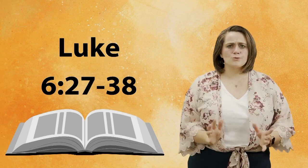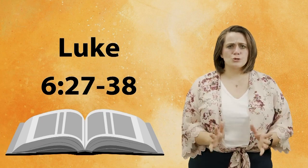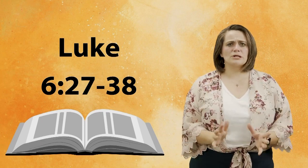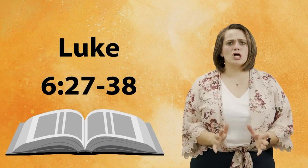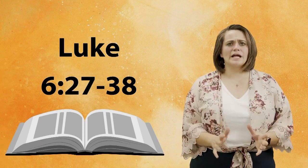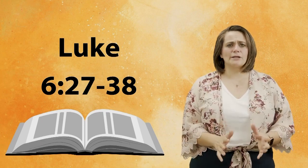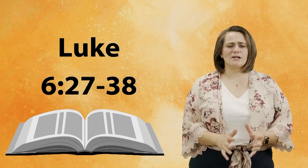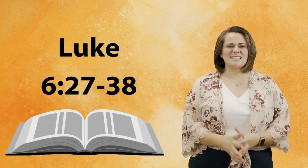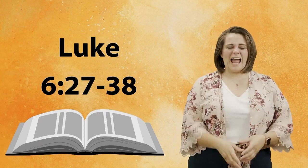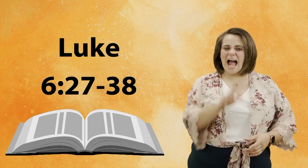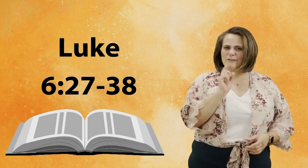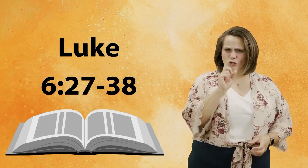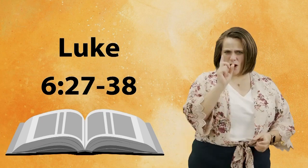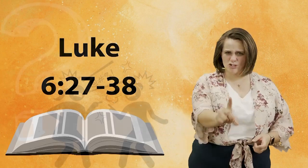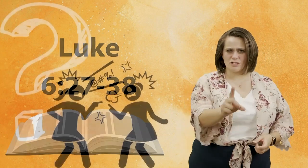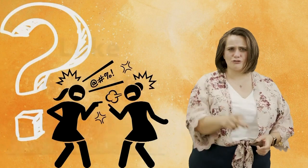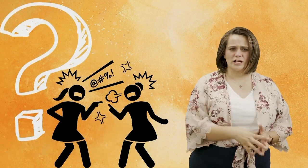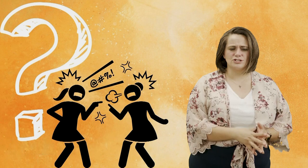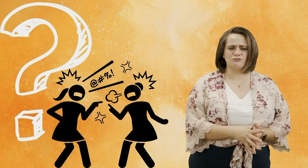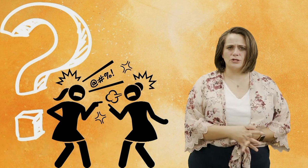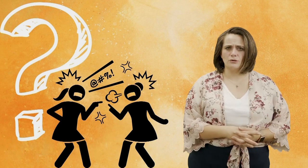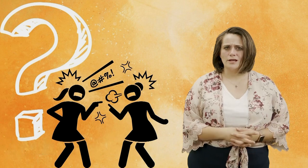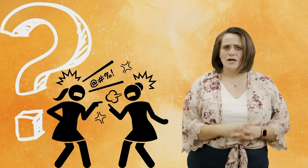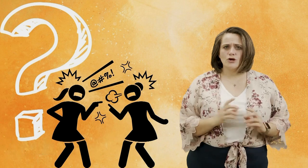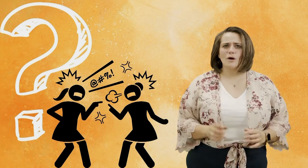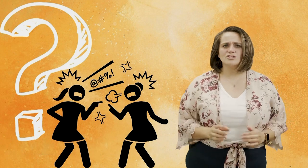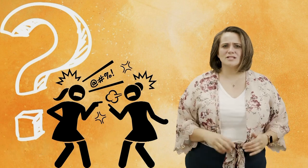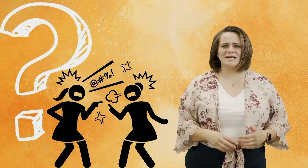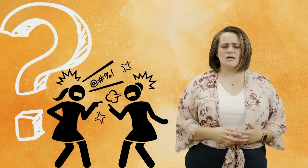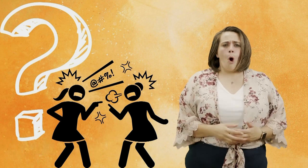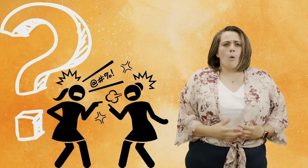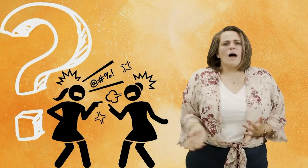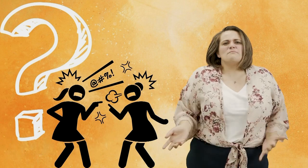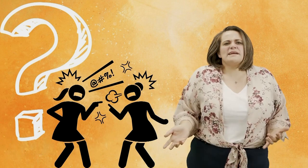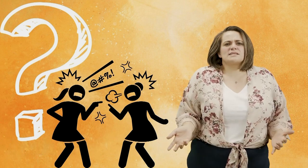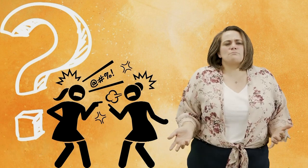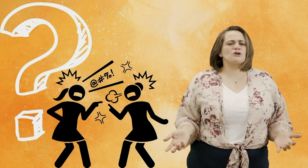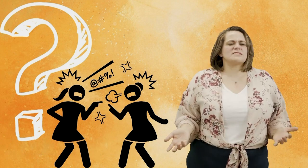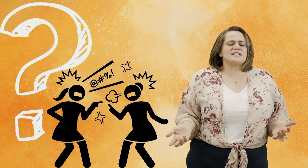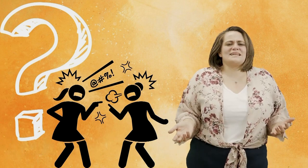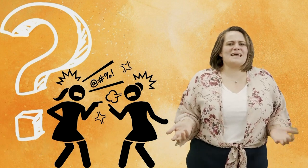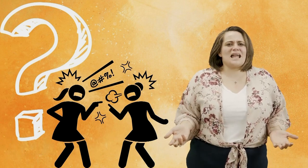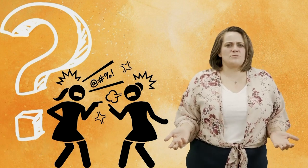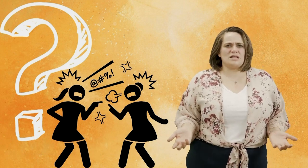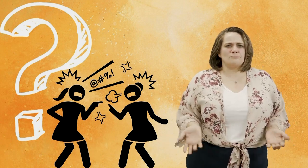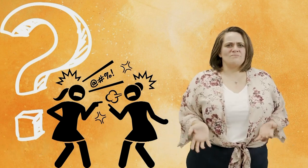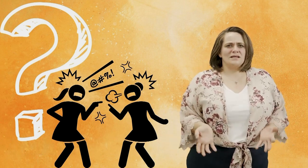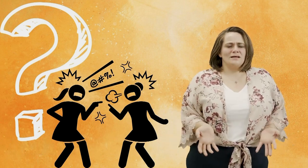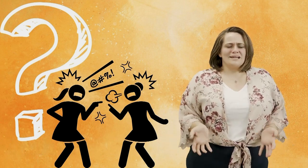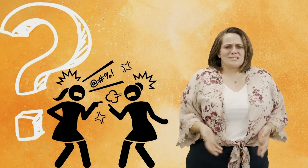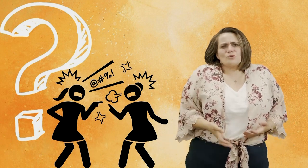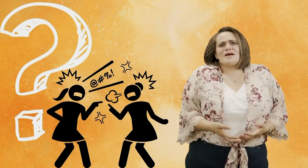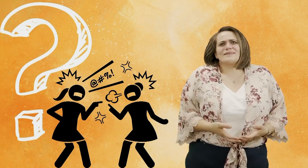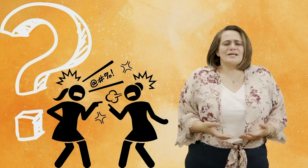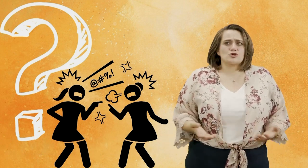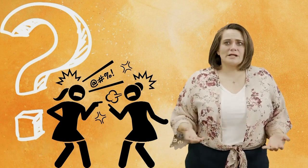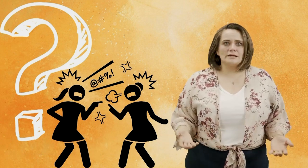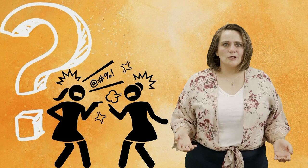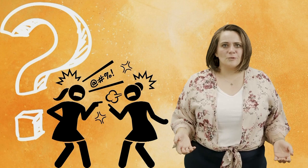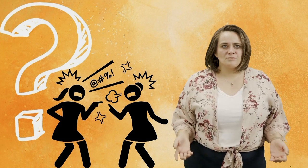scripture we're talking about today i have a question for each of you the question is what makes a person an enemy is it the way that they treat you